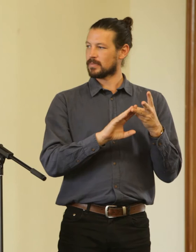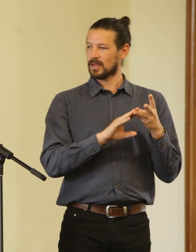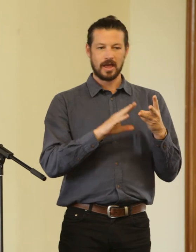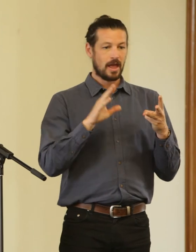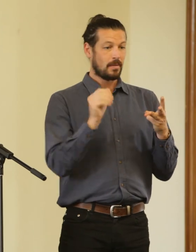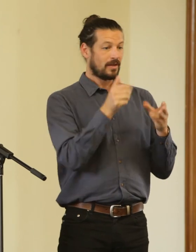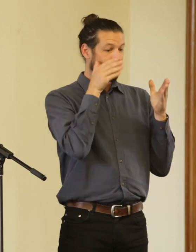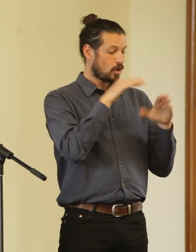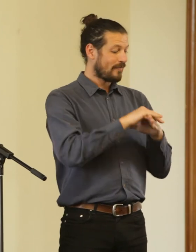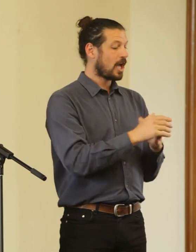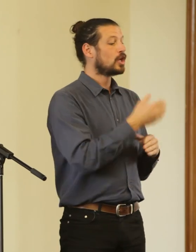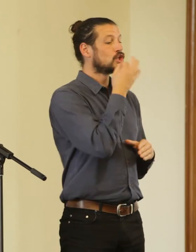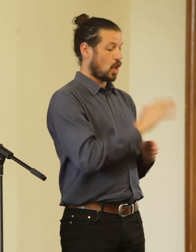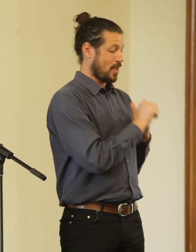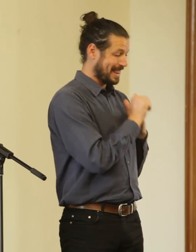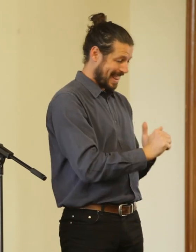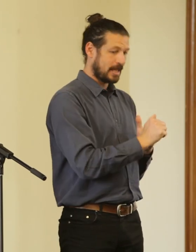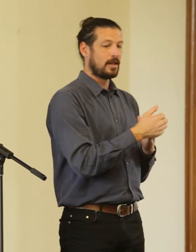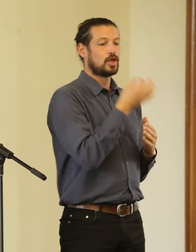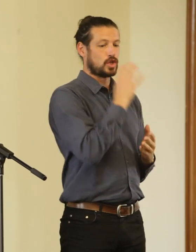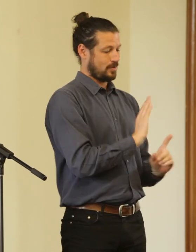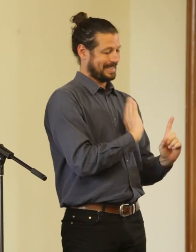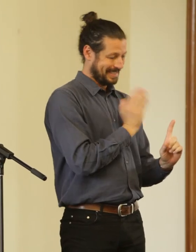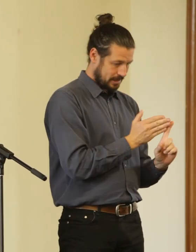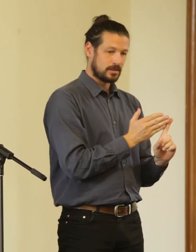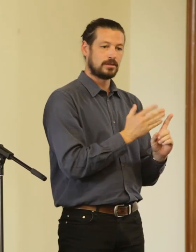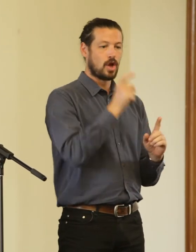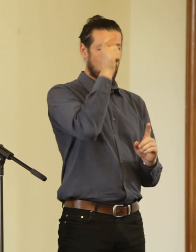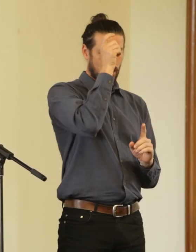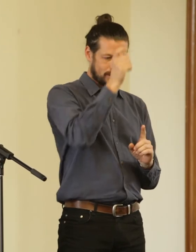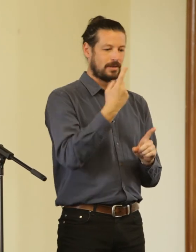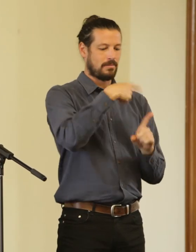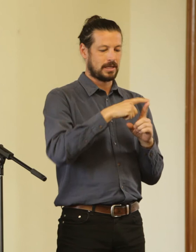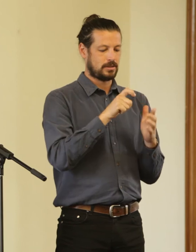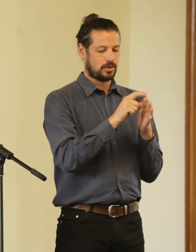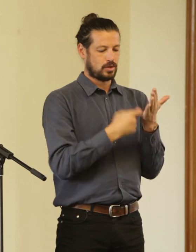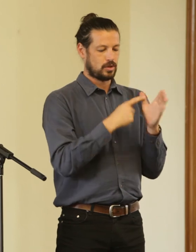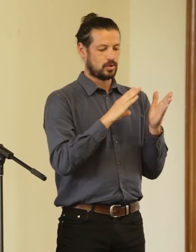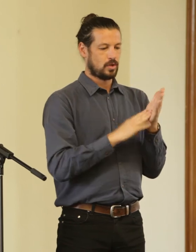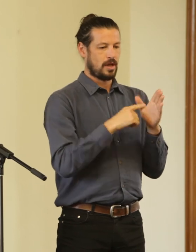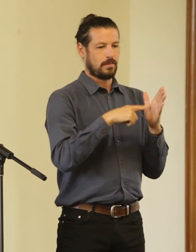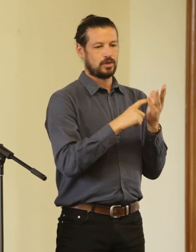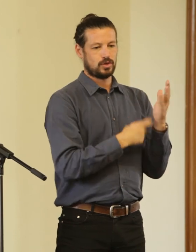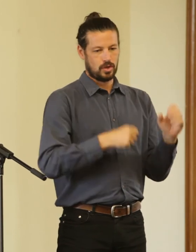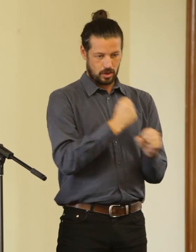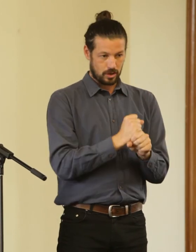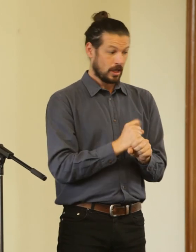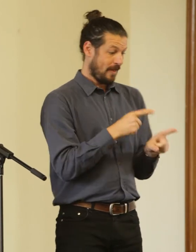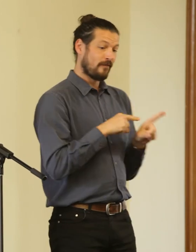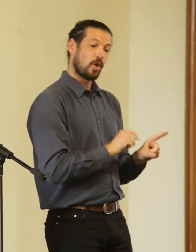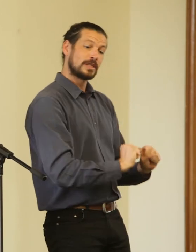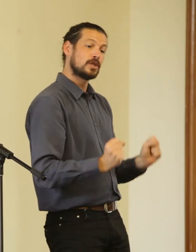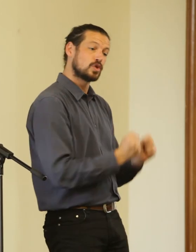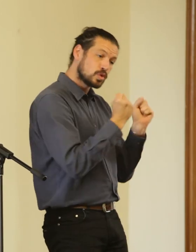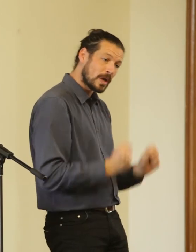concentrate on child-led, child-centric contexts and dramaturgies. So, this creative approach must focus on children's strengths and capacities,